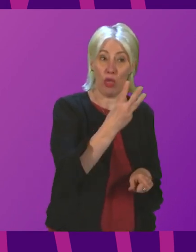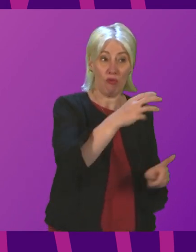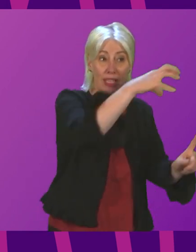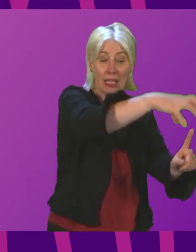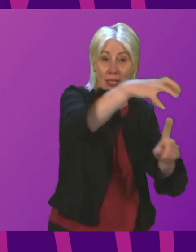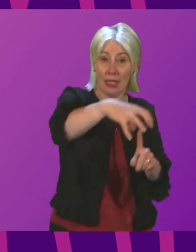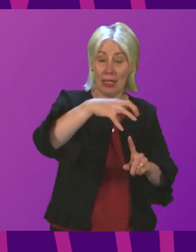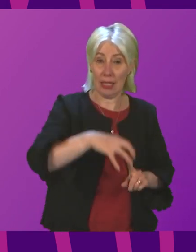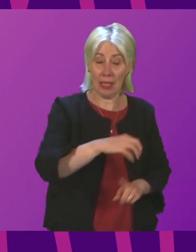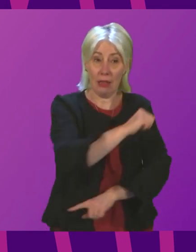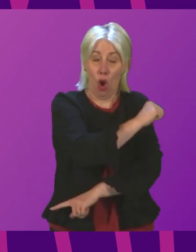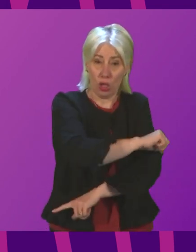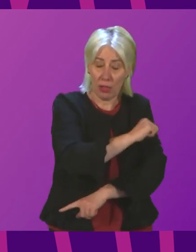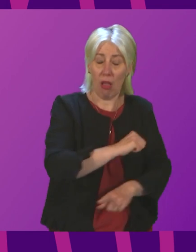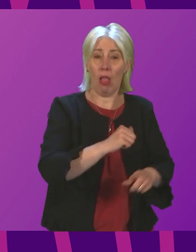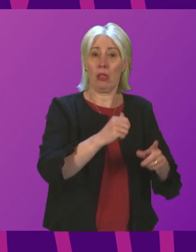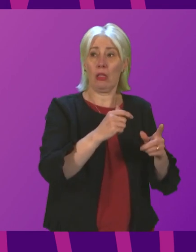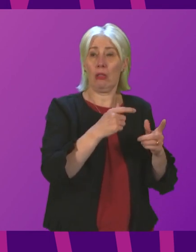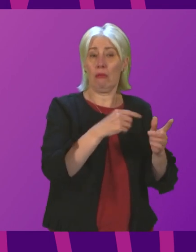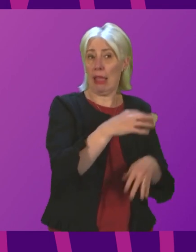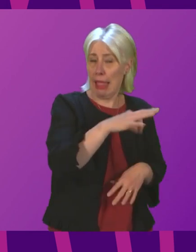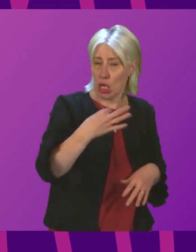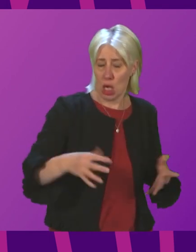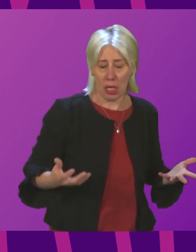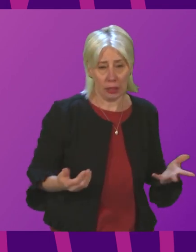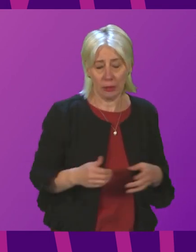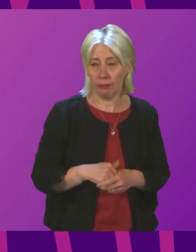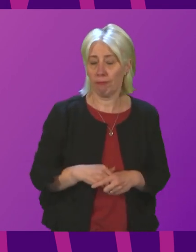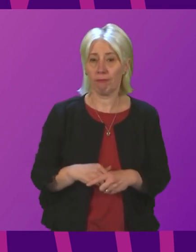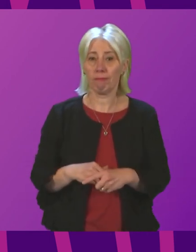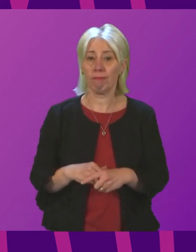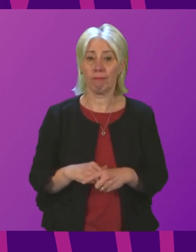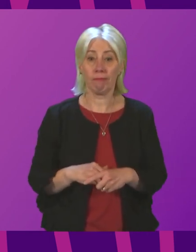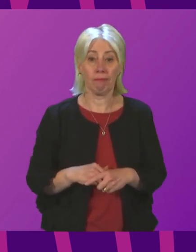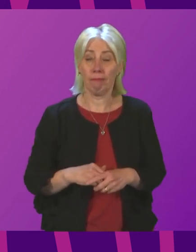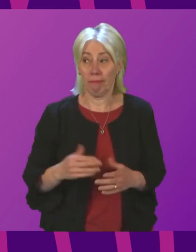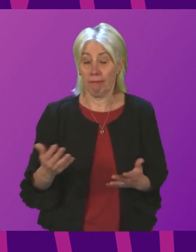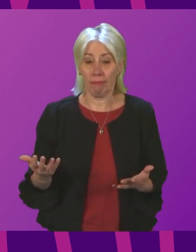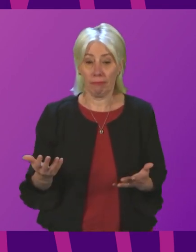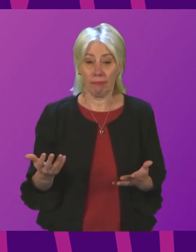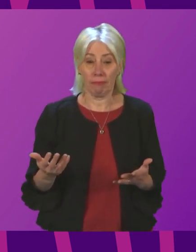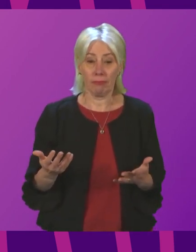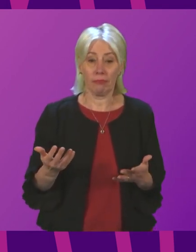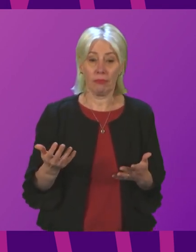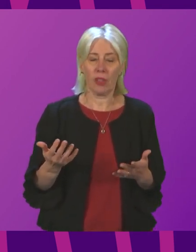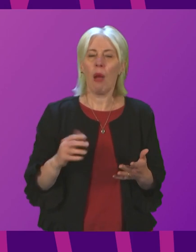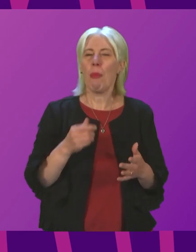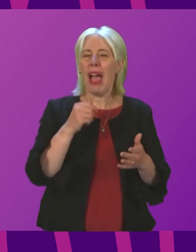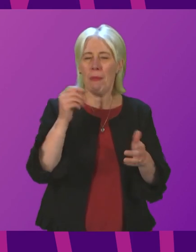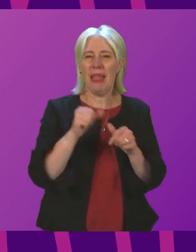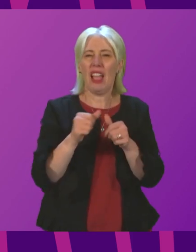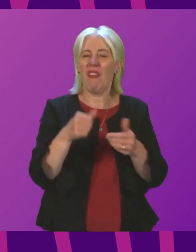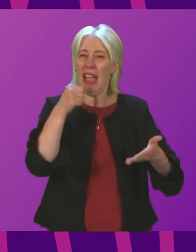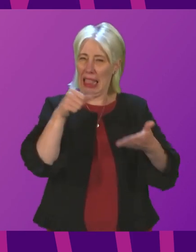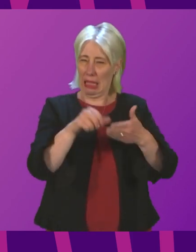extension, the hospitals in Lanarkshire. Cabinet Secretary. In the interest of Brevity, Presiding Officer, it's probably easier for me to write to Neil Gray in relation